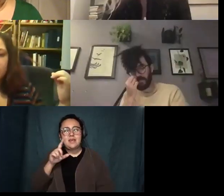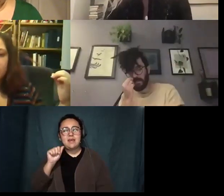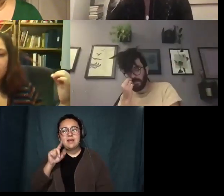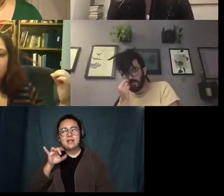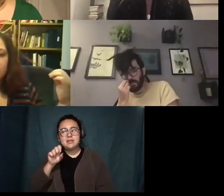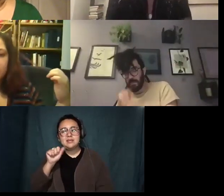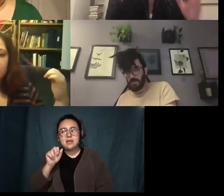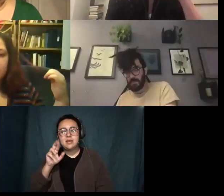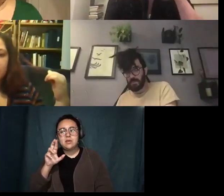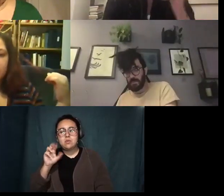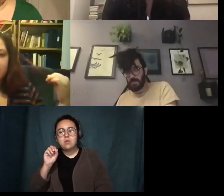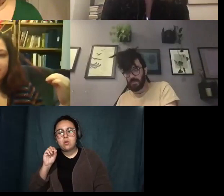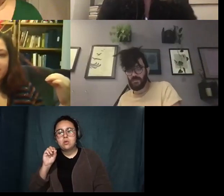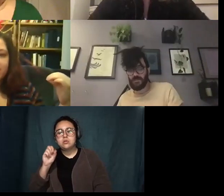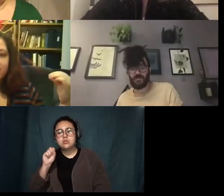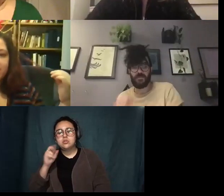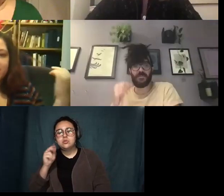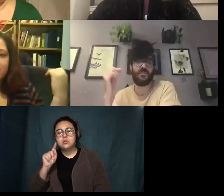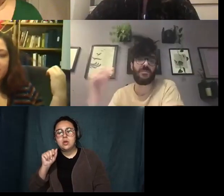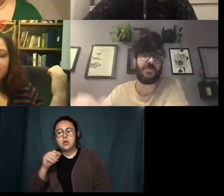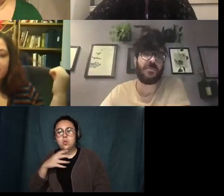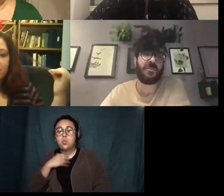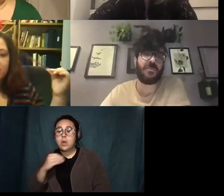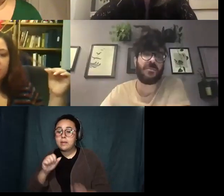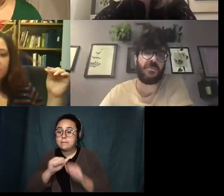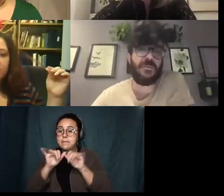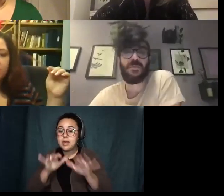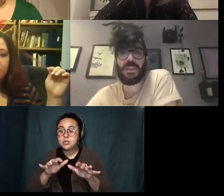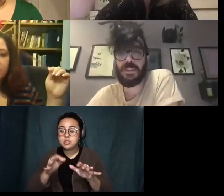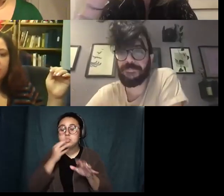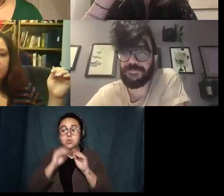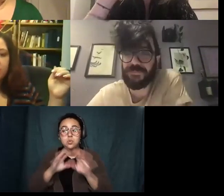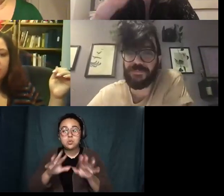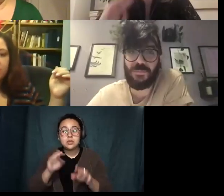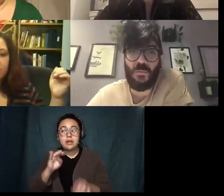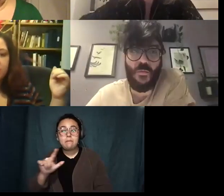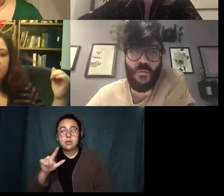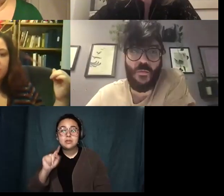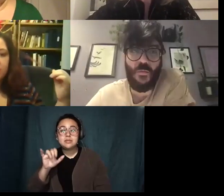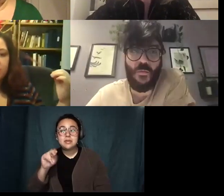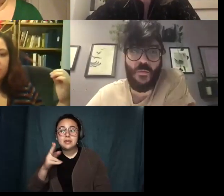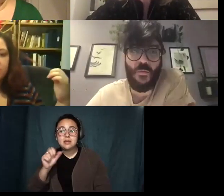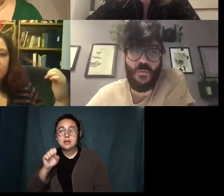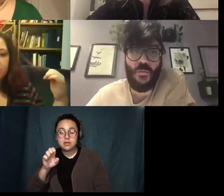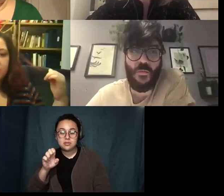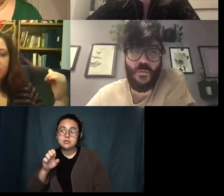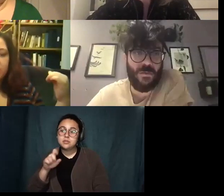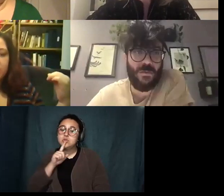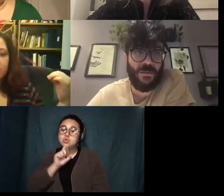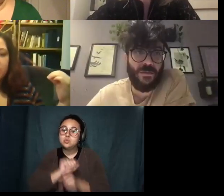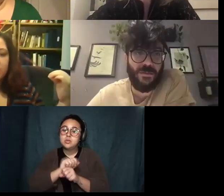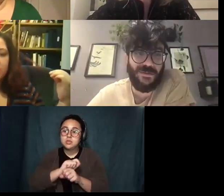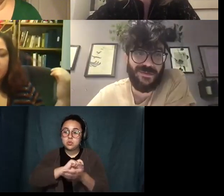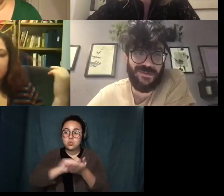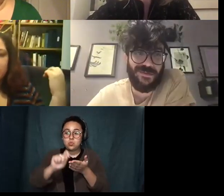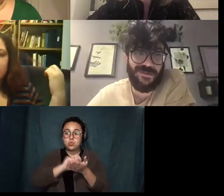Magic coming out in April from Tin House and I this was really written down as my answer I swear I did not know she